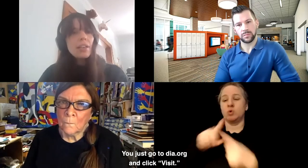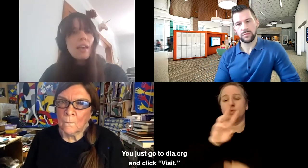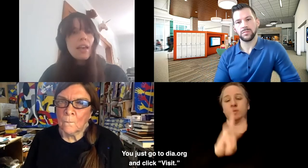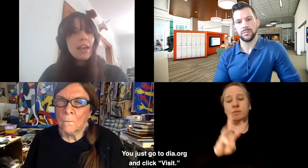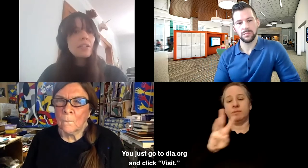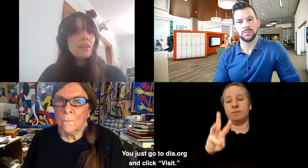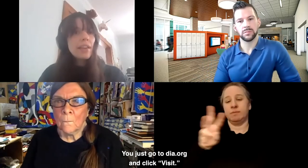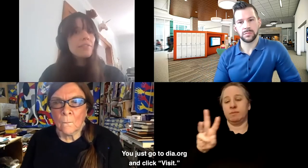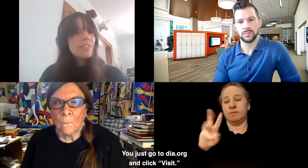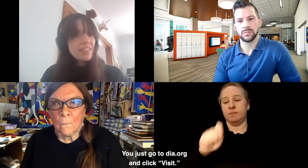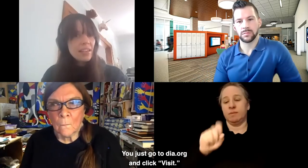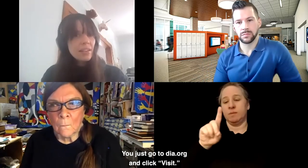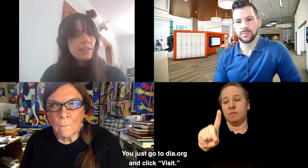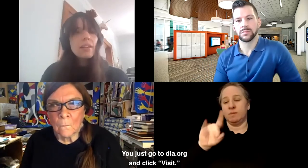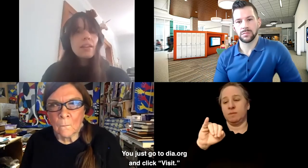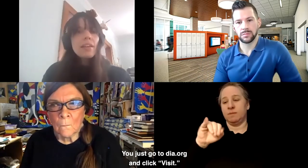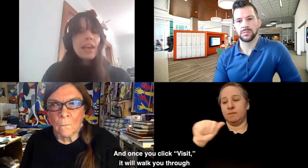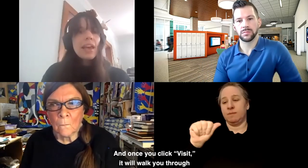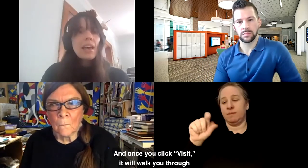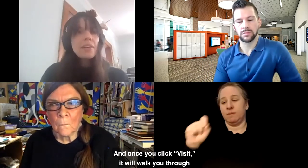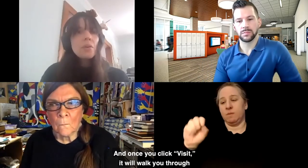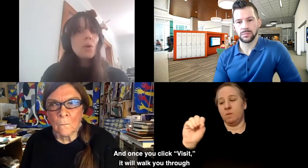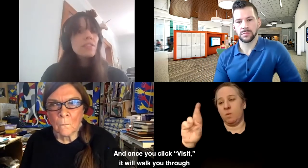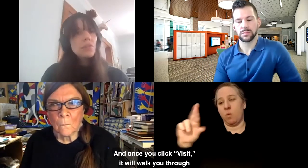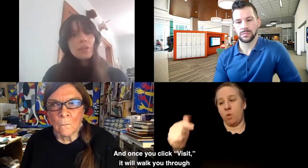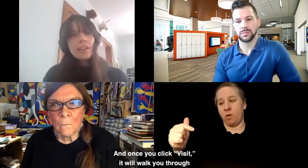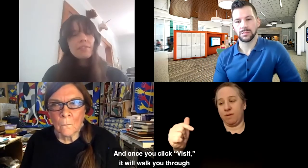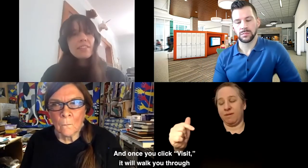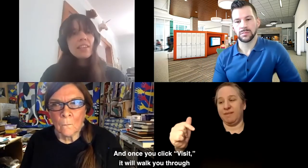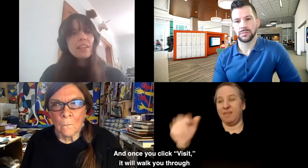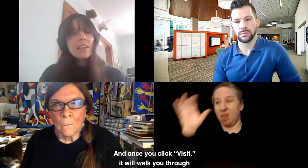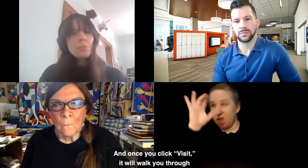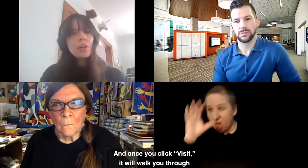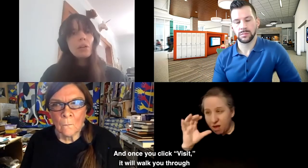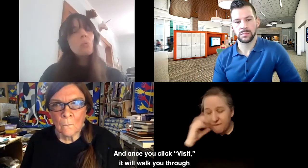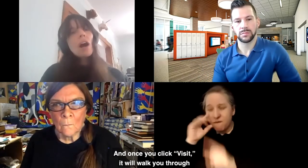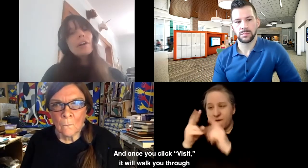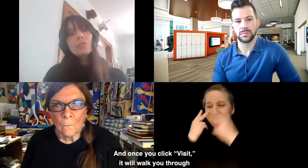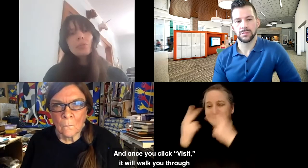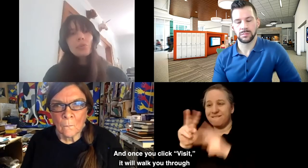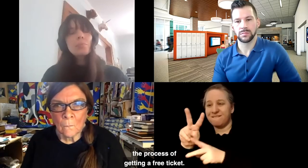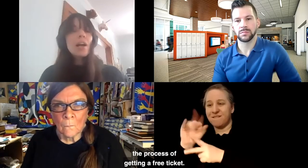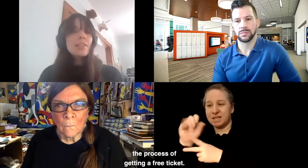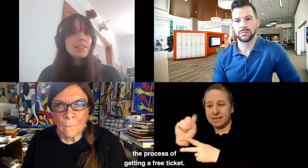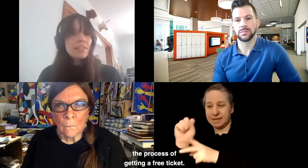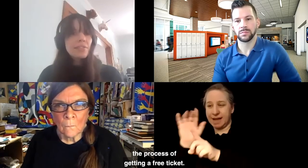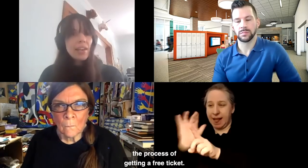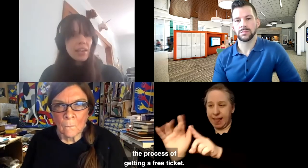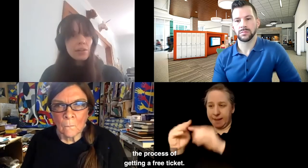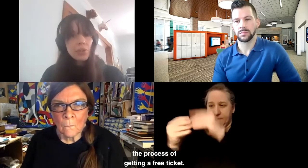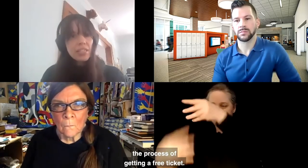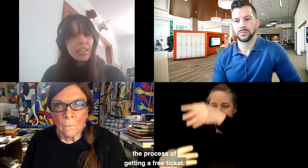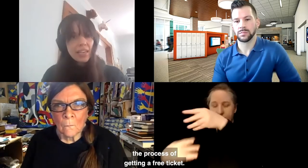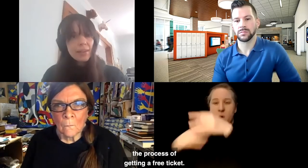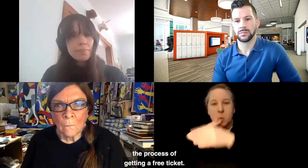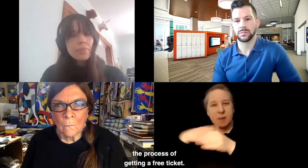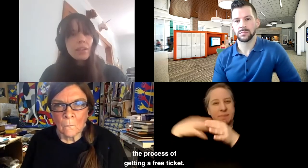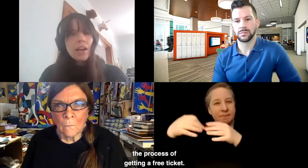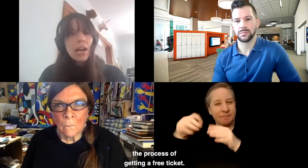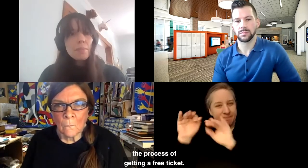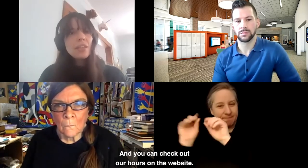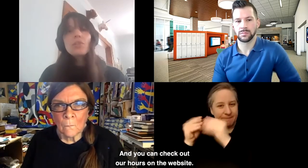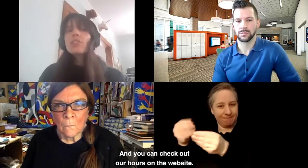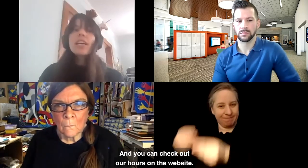and click visit, and once you click visit, it will walk you through the process of getting a free ticket,